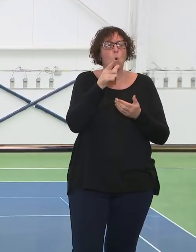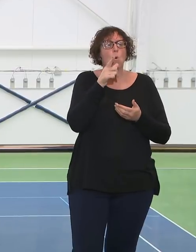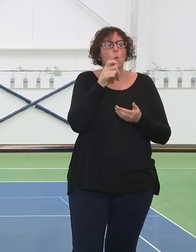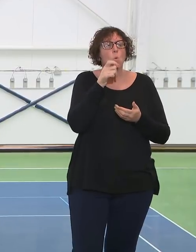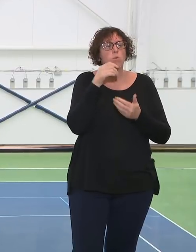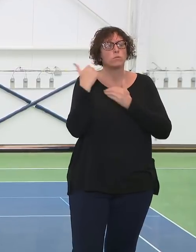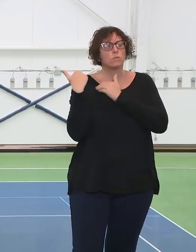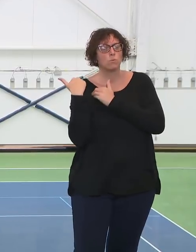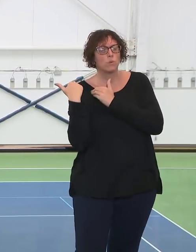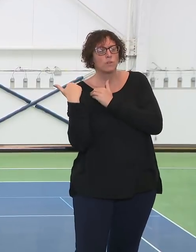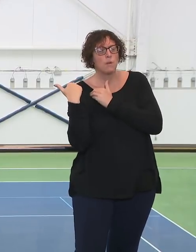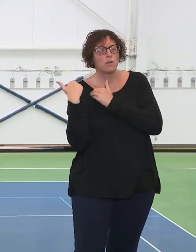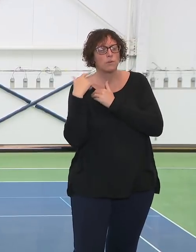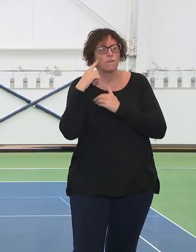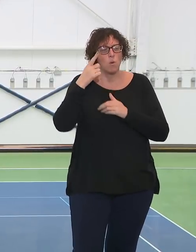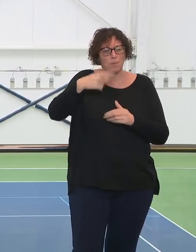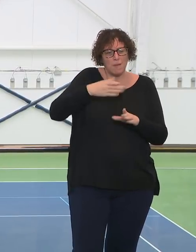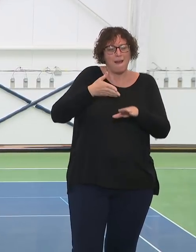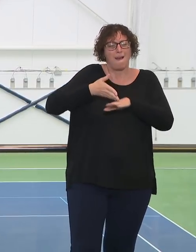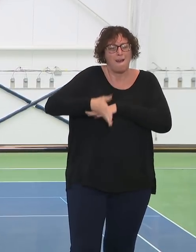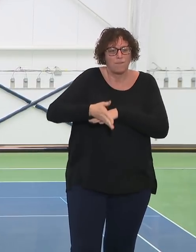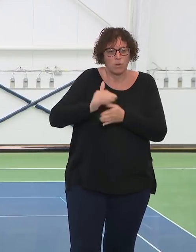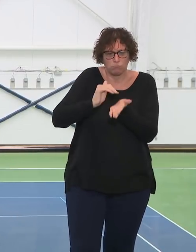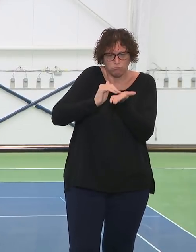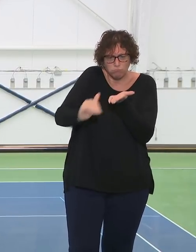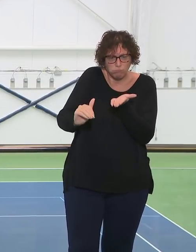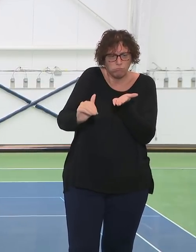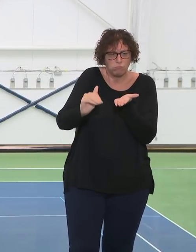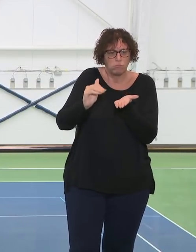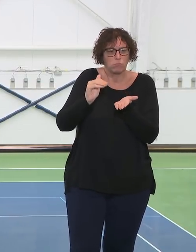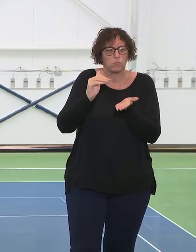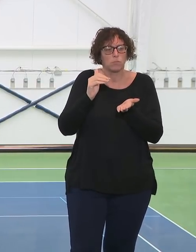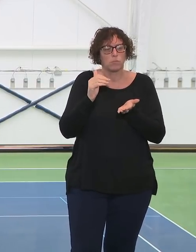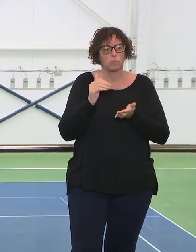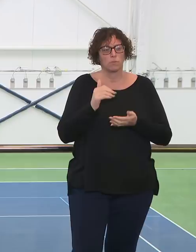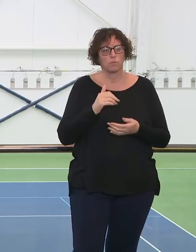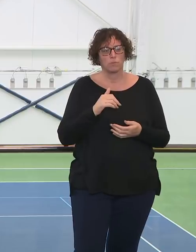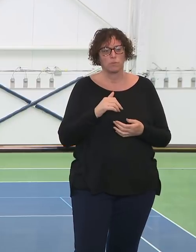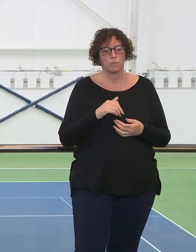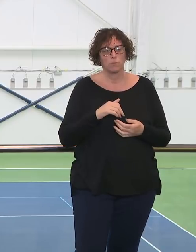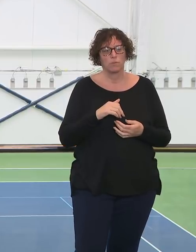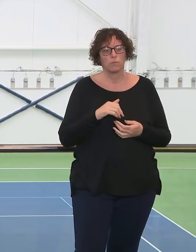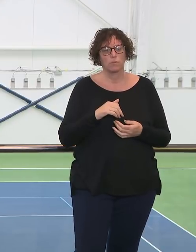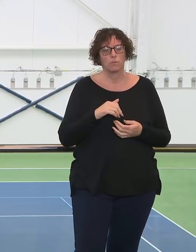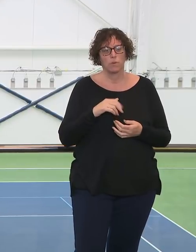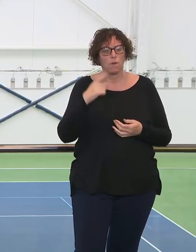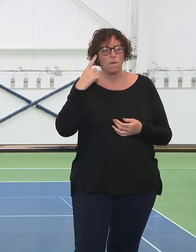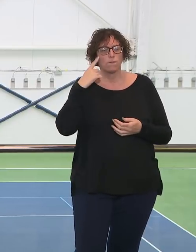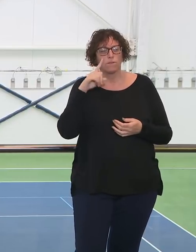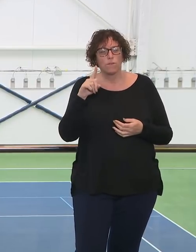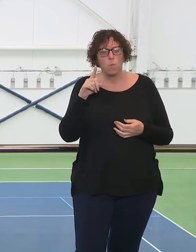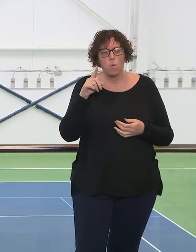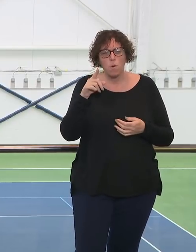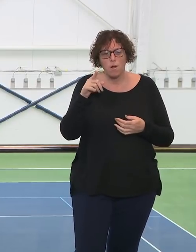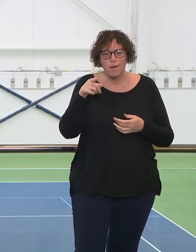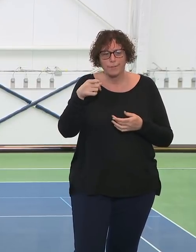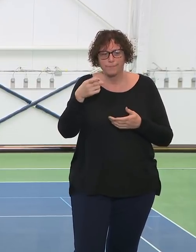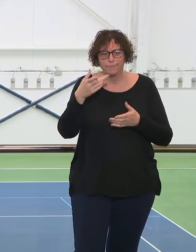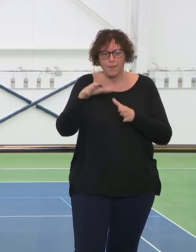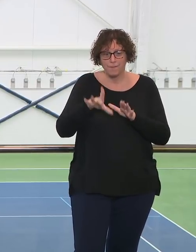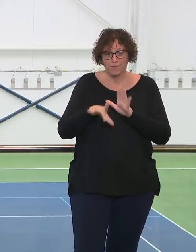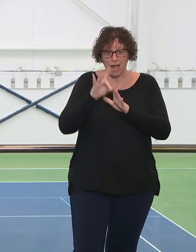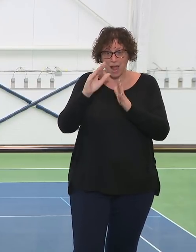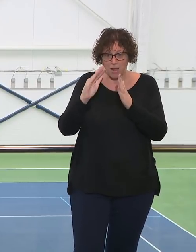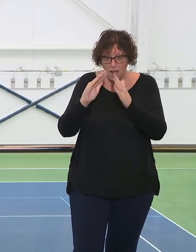are any staff or other resources being allocated in addition in terms of finding them housing, supervising, and support